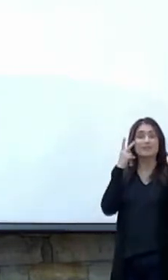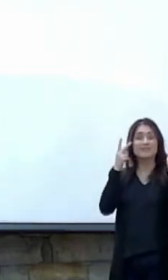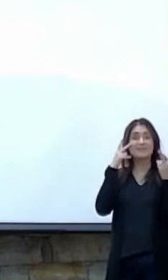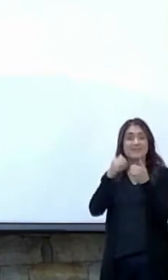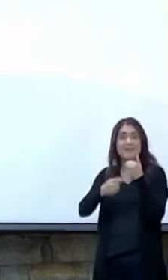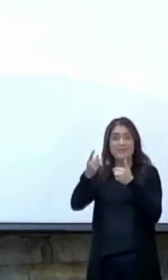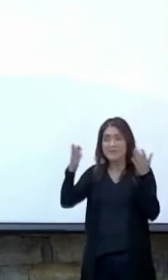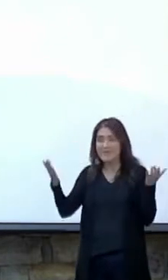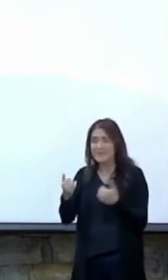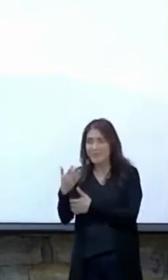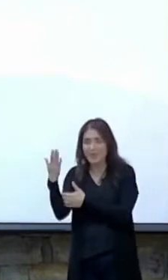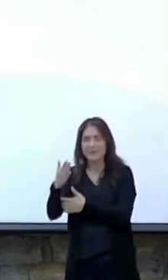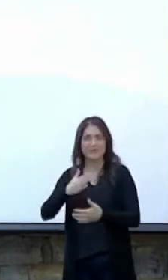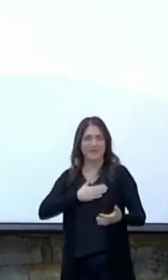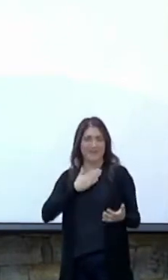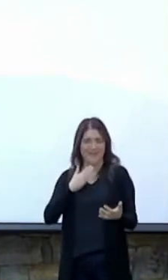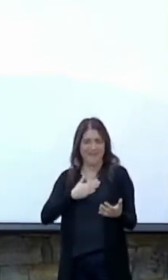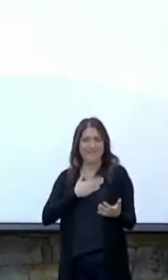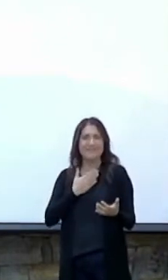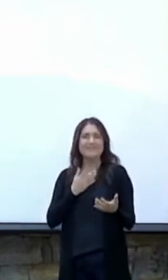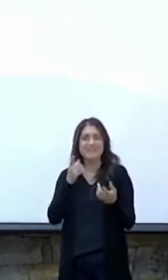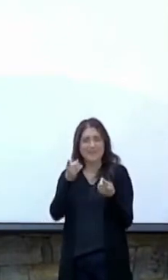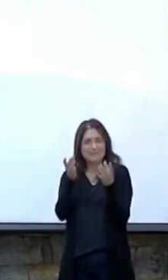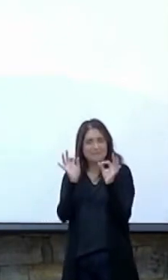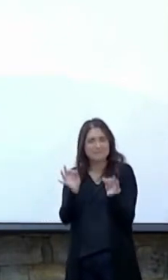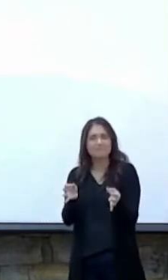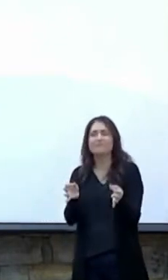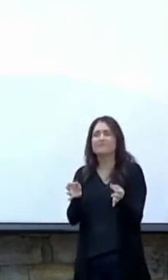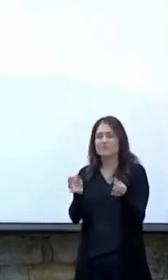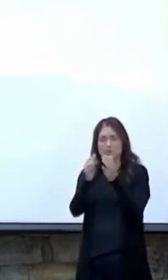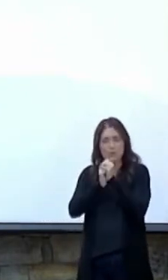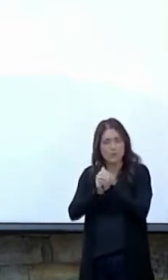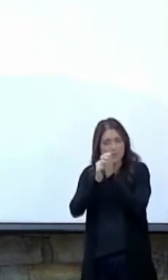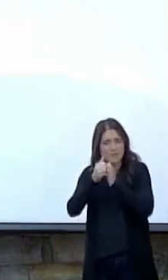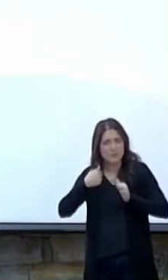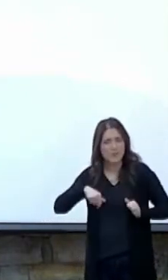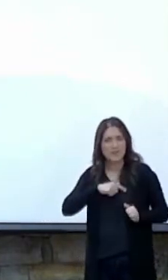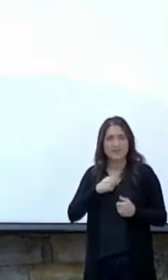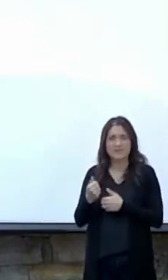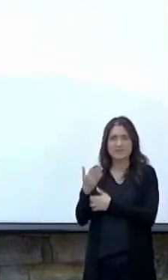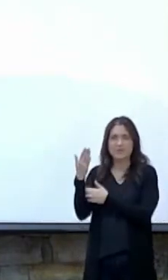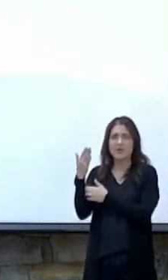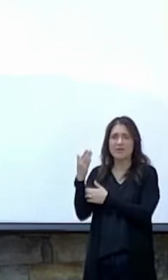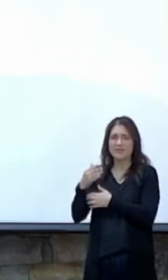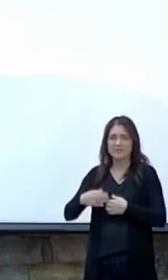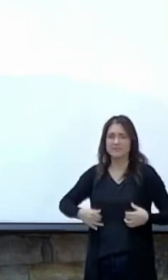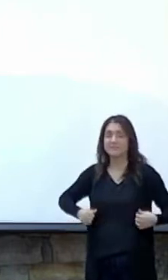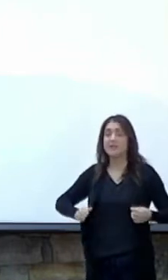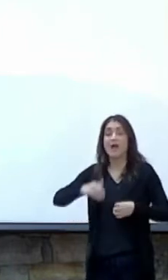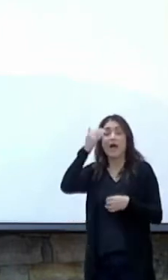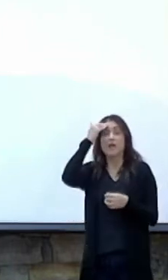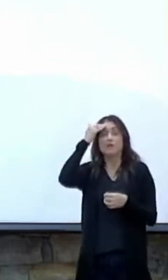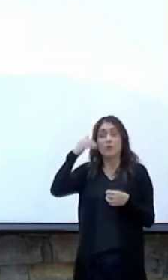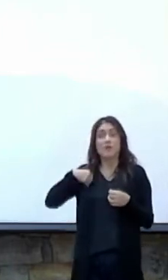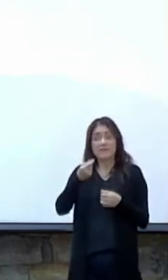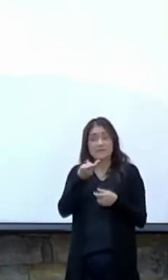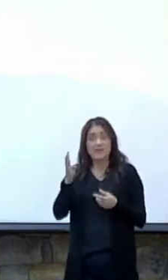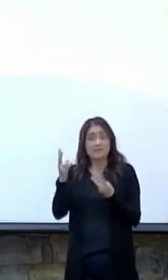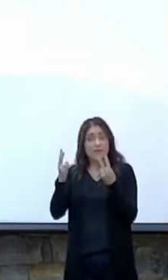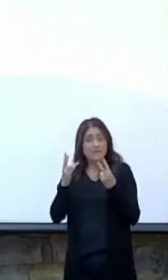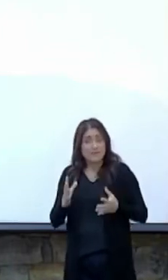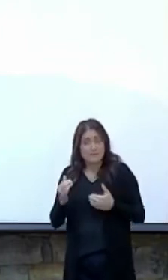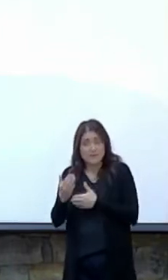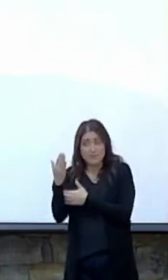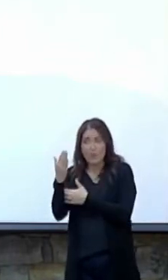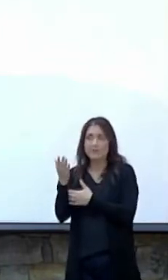this morning. We are glad that you have made the choice to worship with us this morning. I know we have several visitors with us this